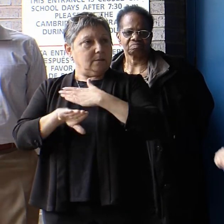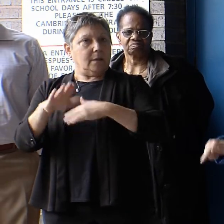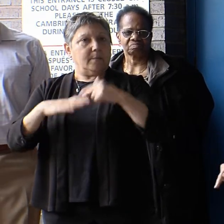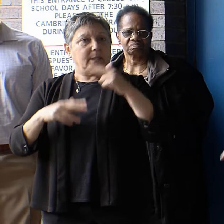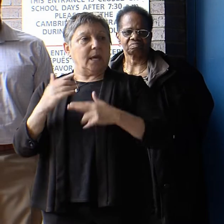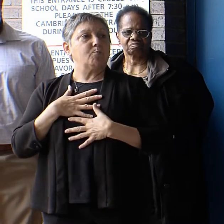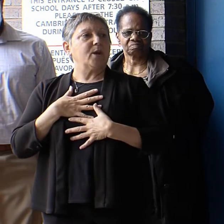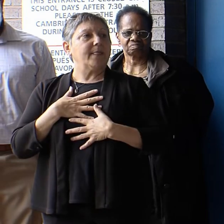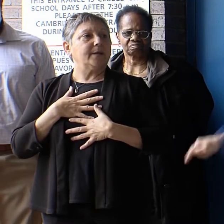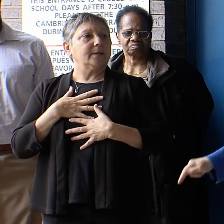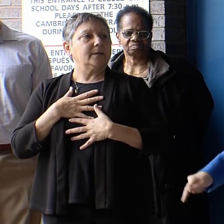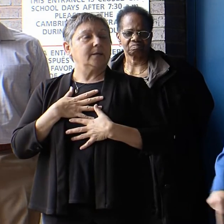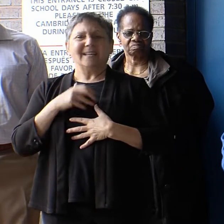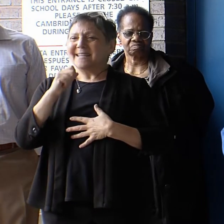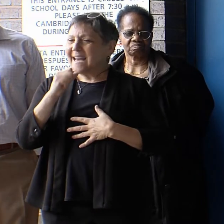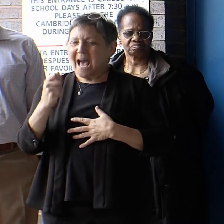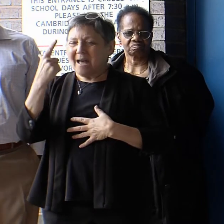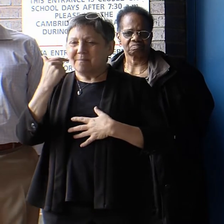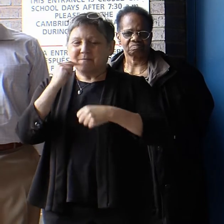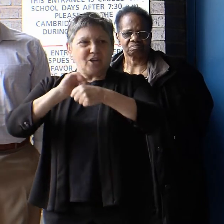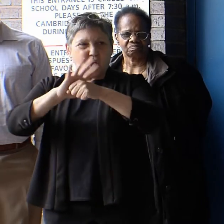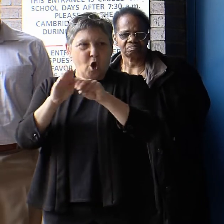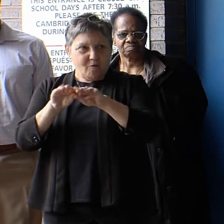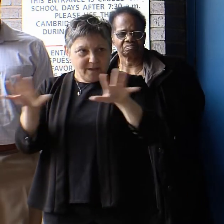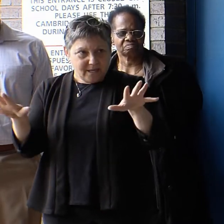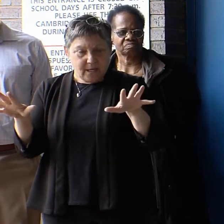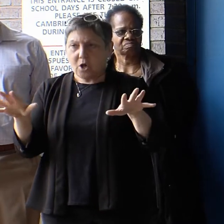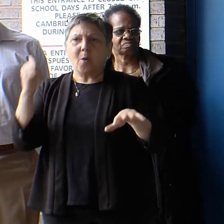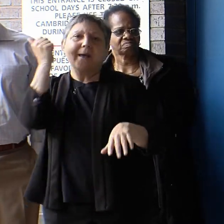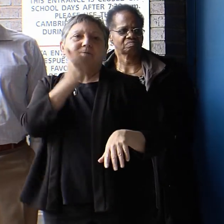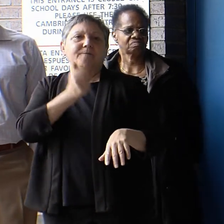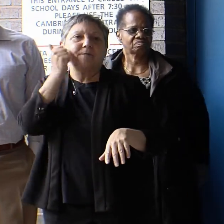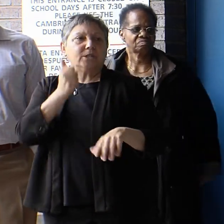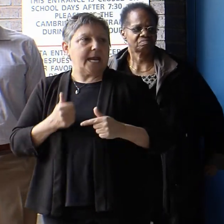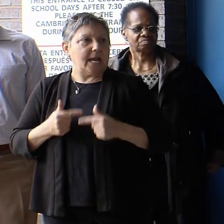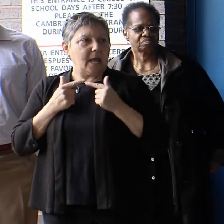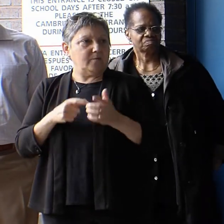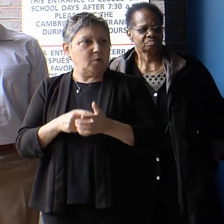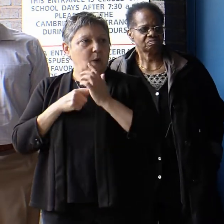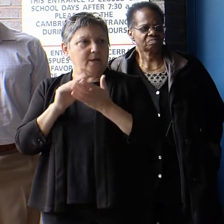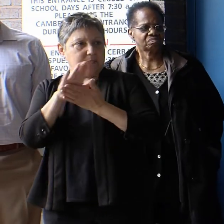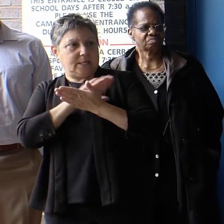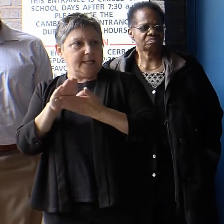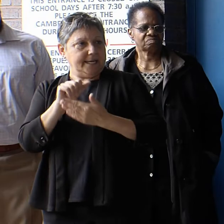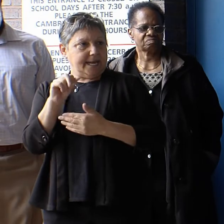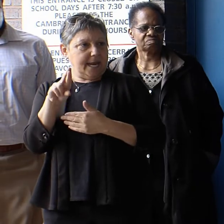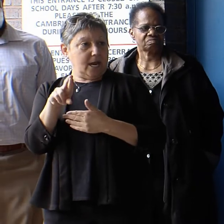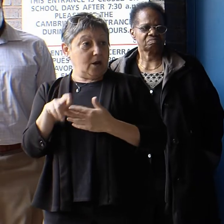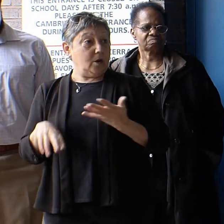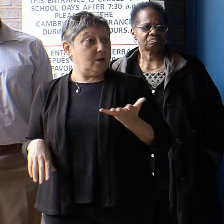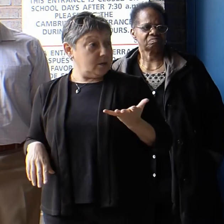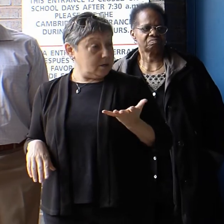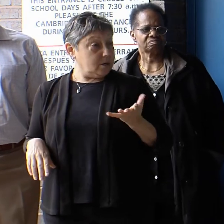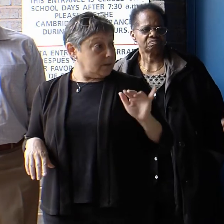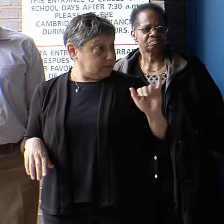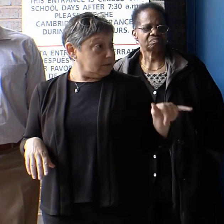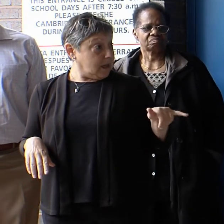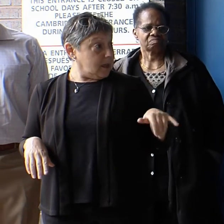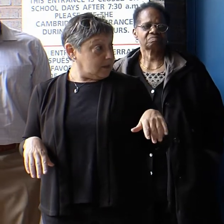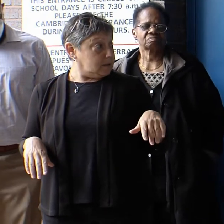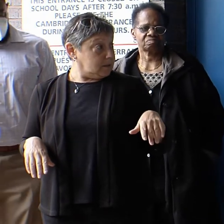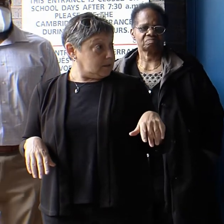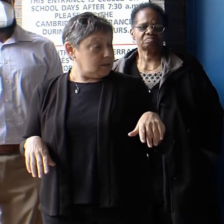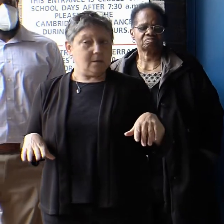Not just because of COVID, but because of everyday life. That kind of initiative that